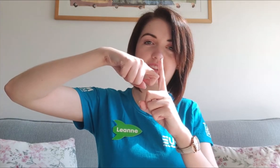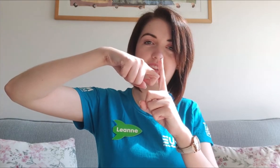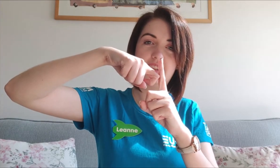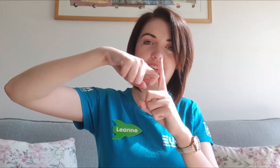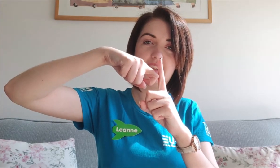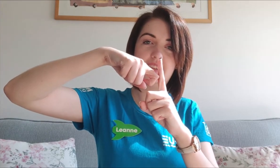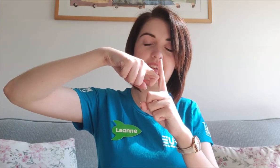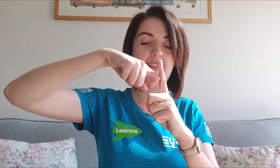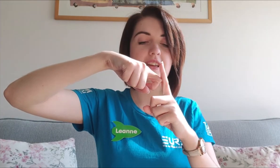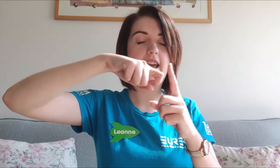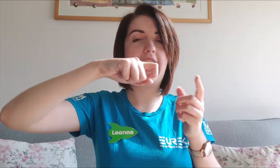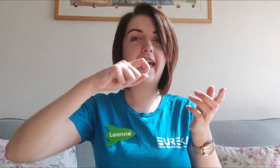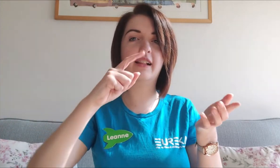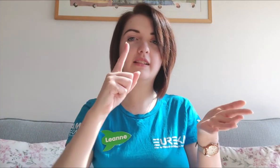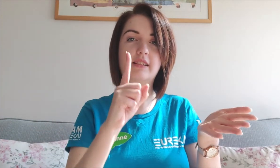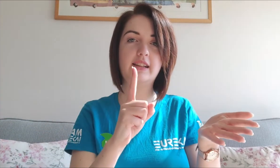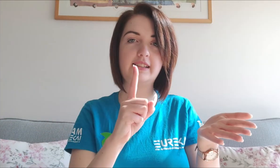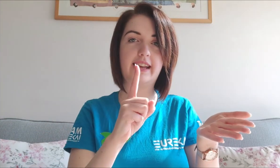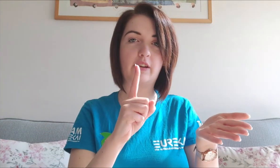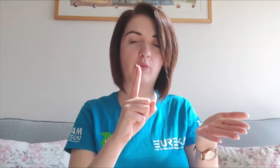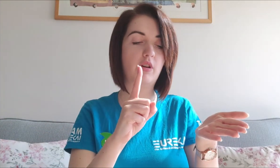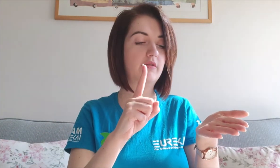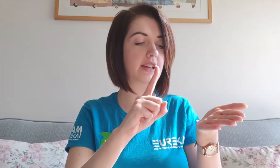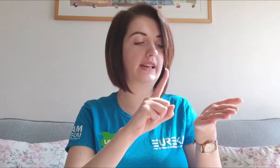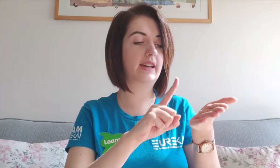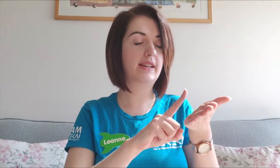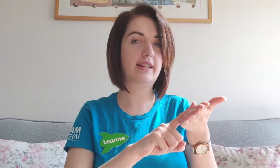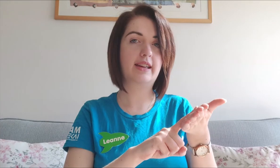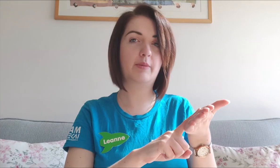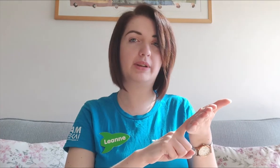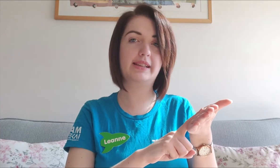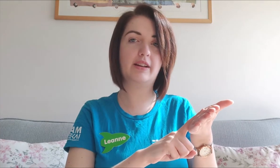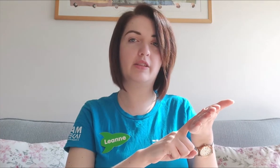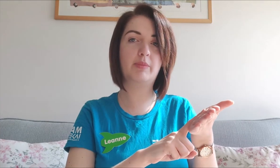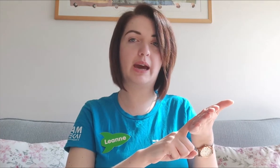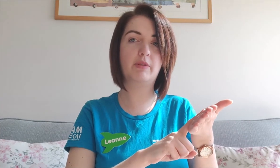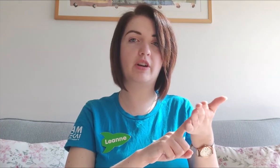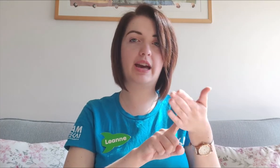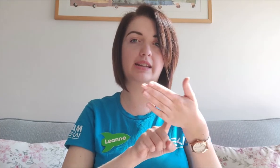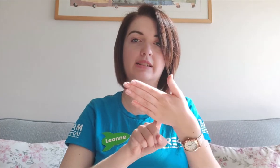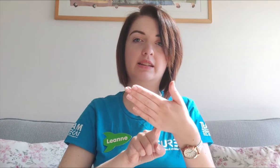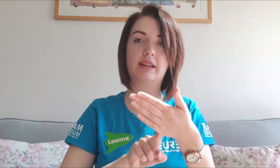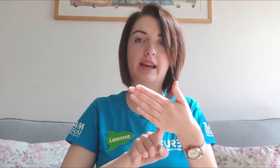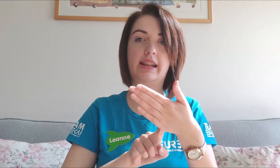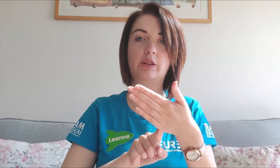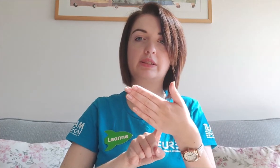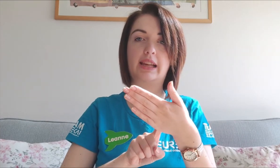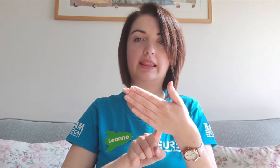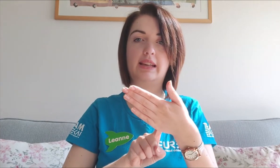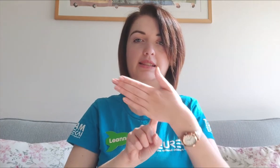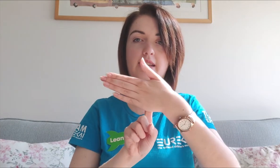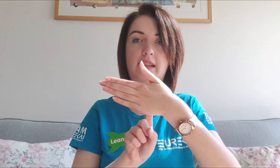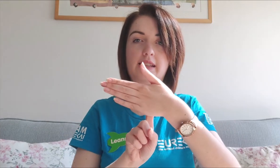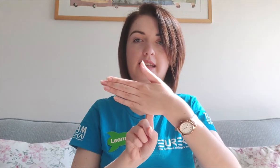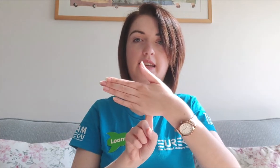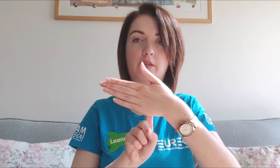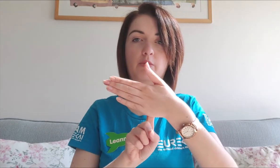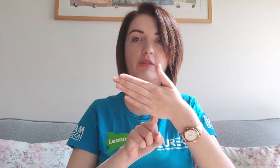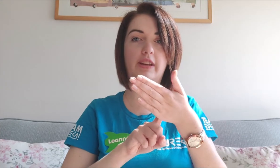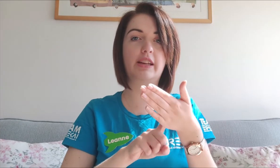L, take one finger and place it on the palm of your hand. And it looks like this. Can you see one finger